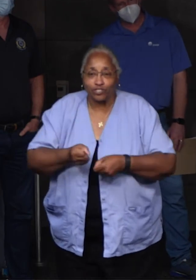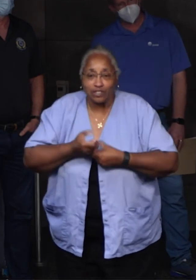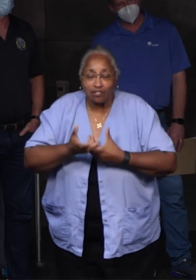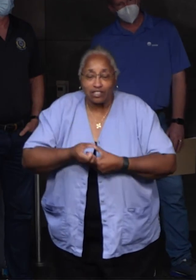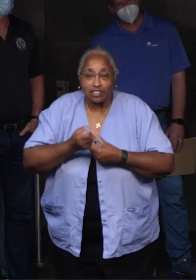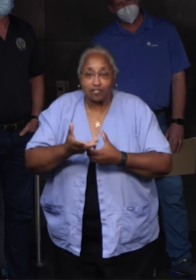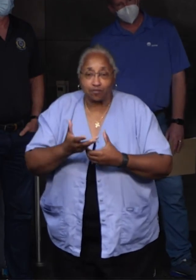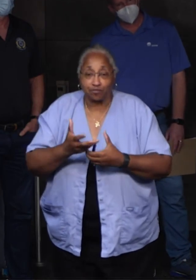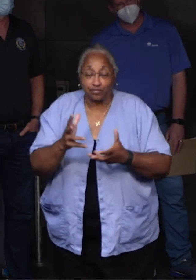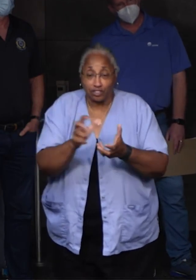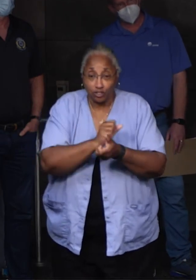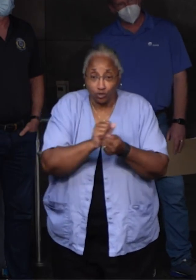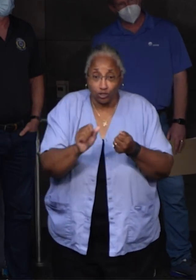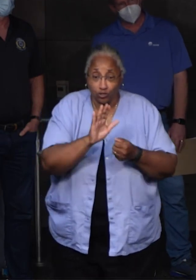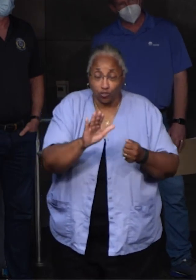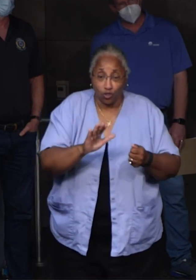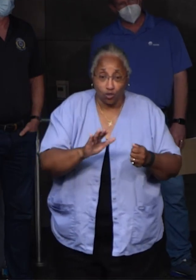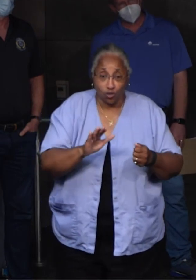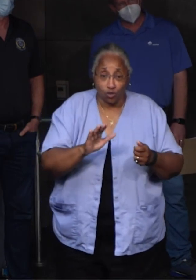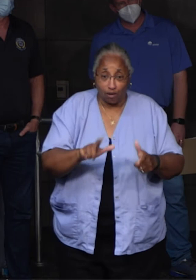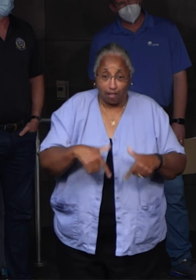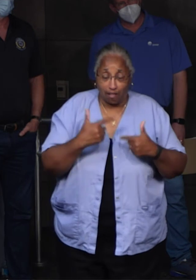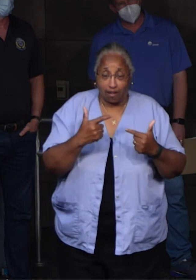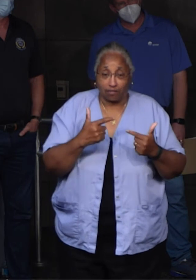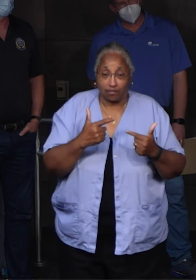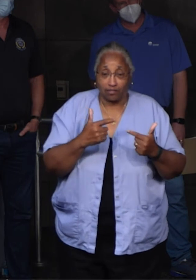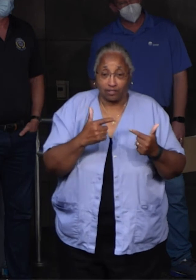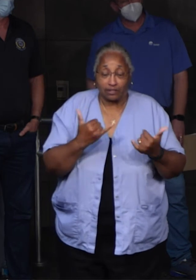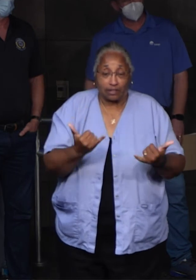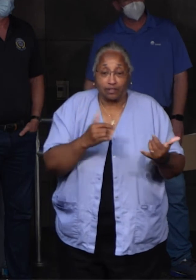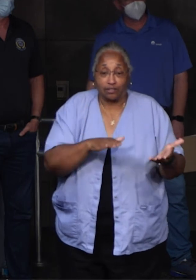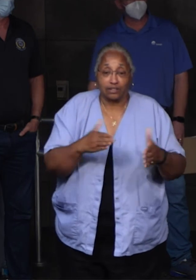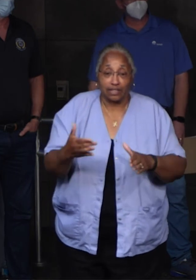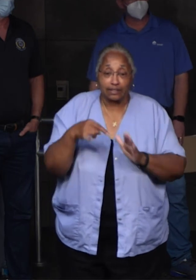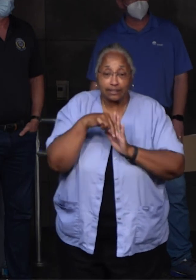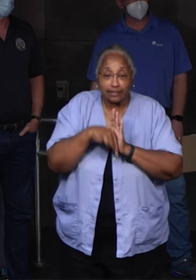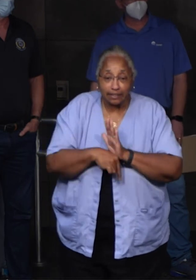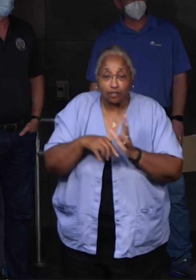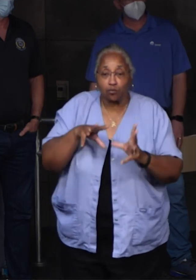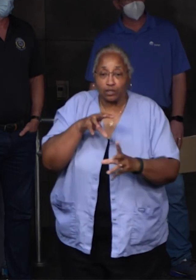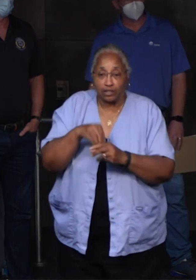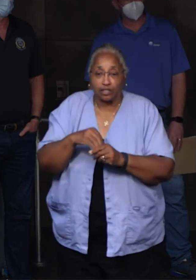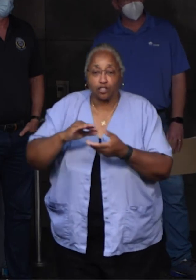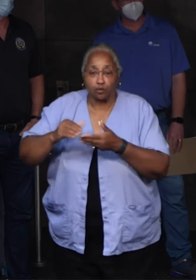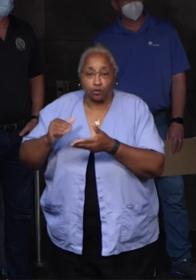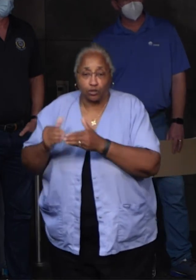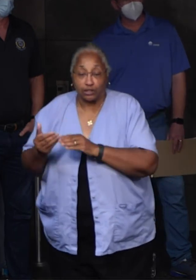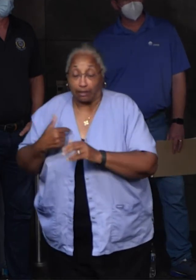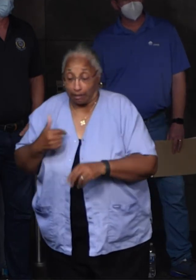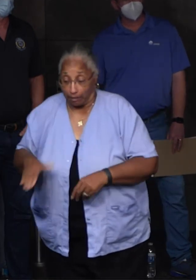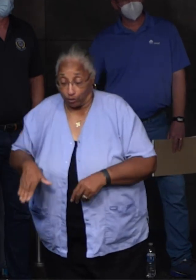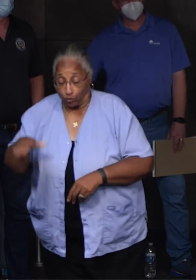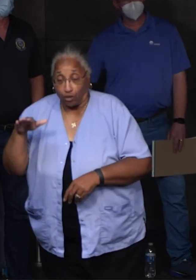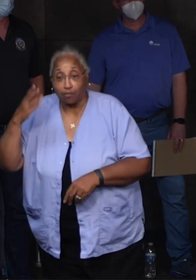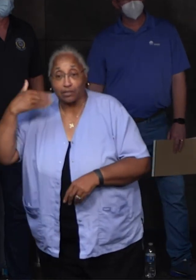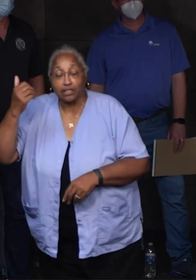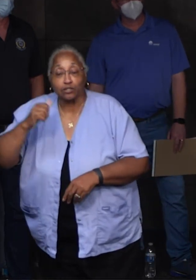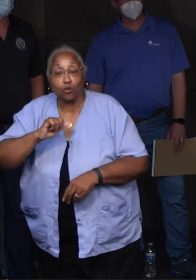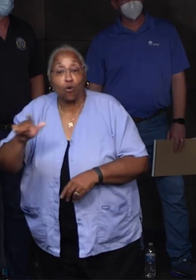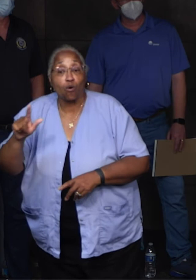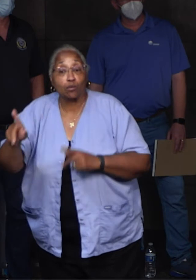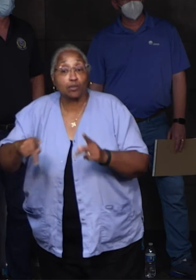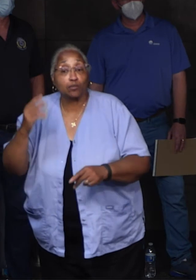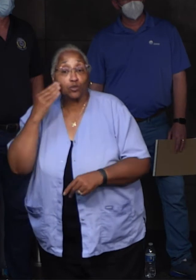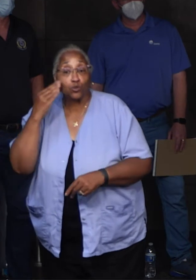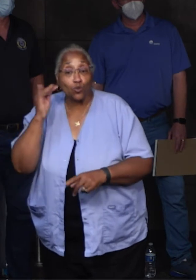tragedy of her loss is deep within the community in which I grew up because everyone who knew